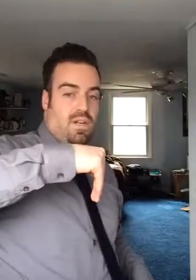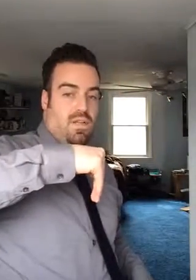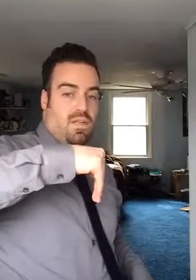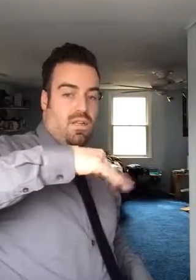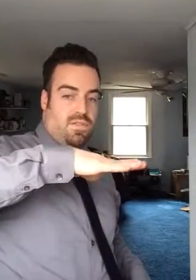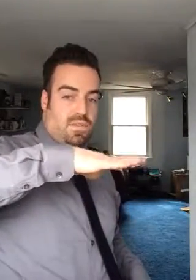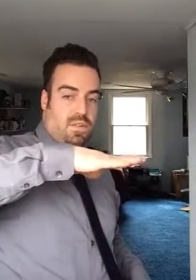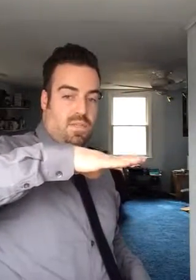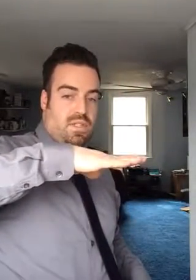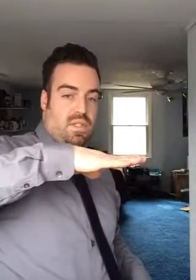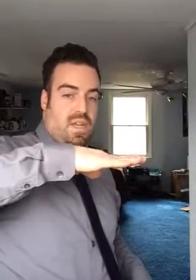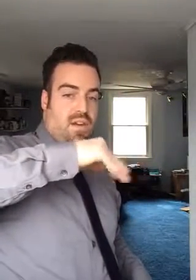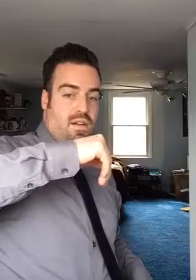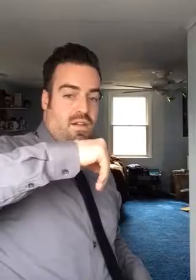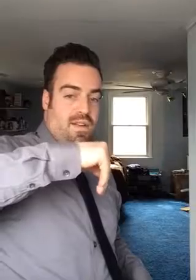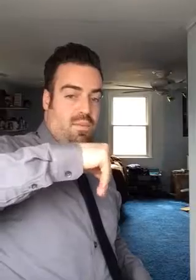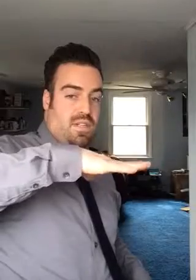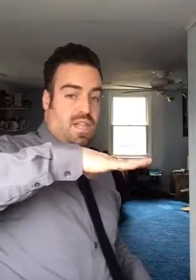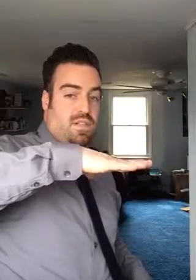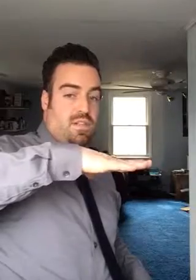wanted to lift your foot up into the air, that would be extension.